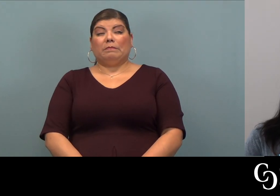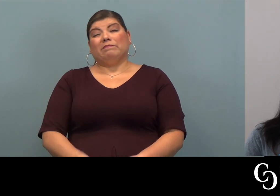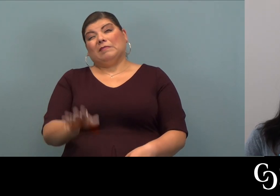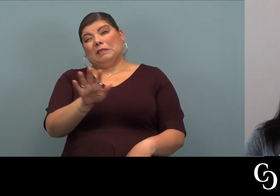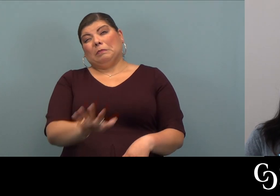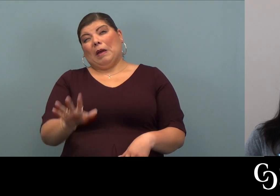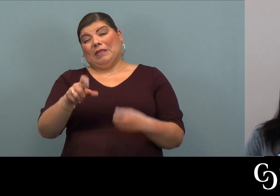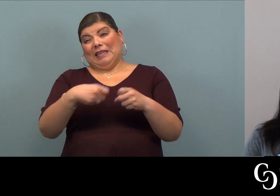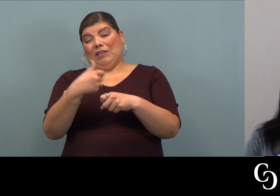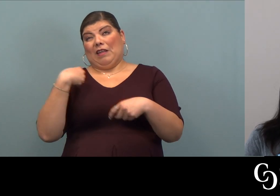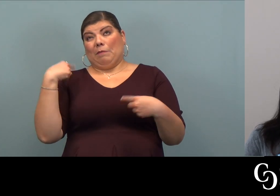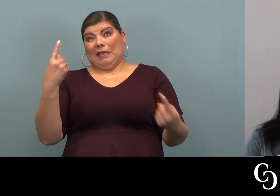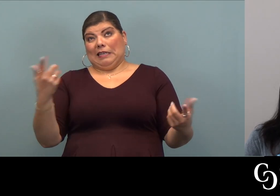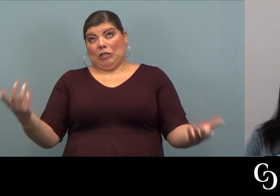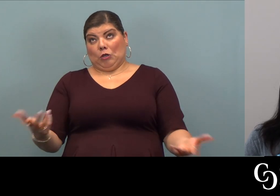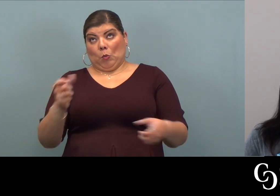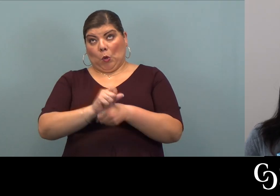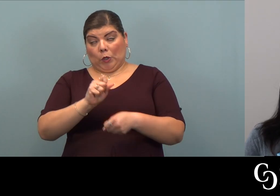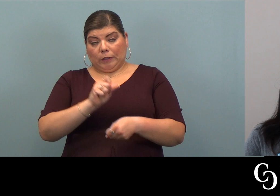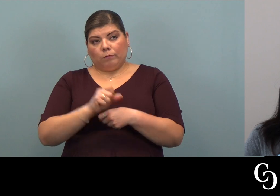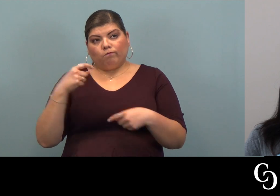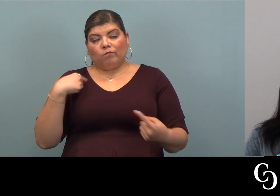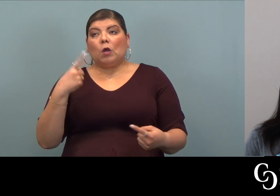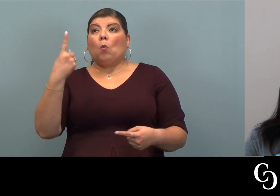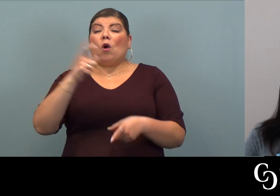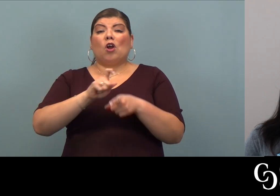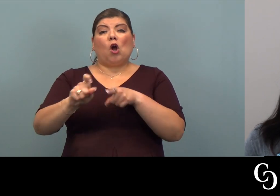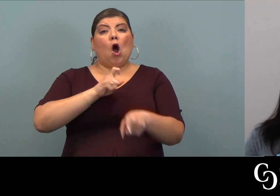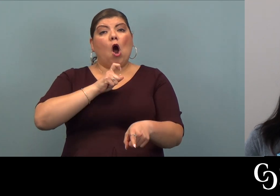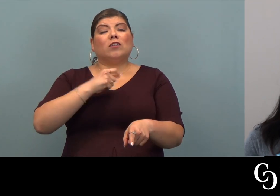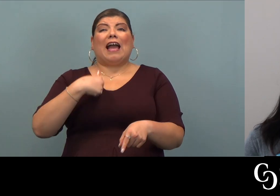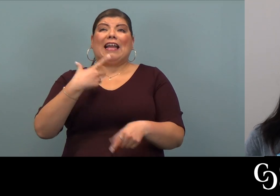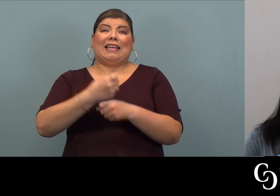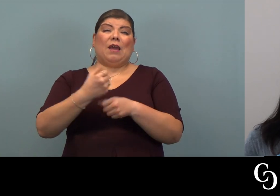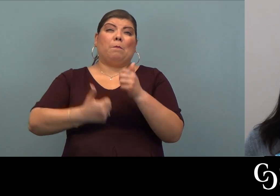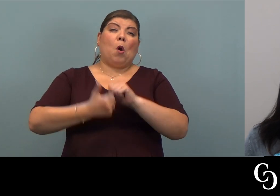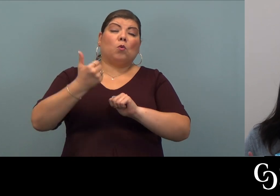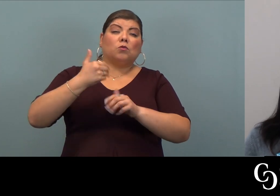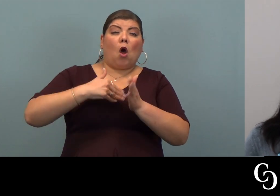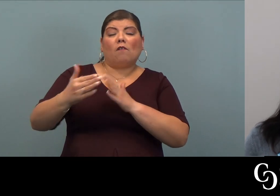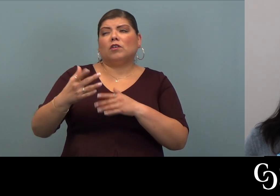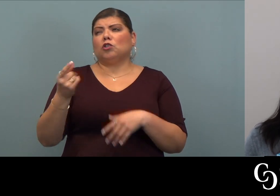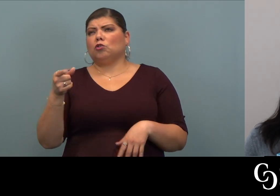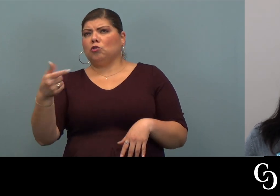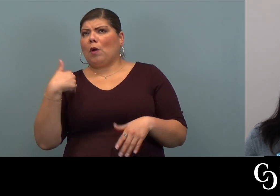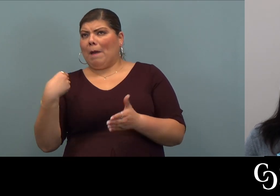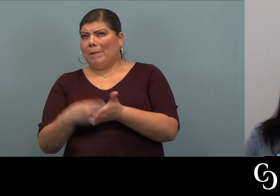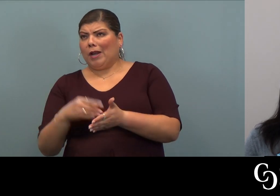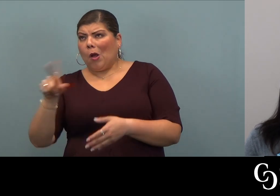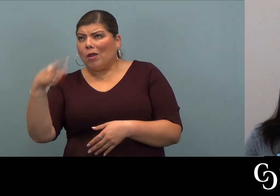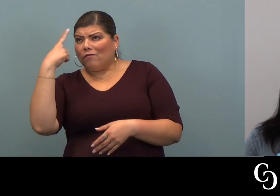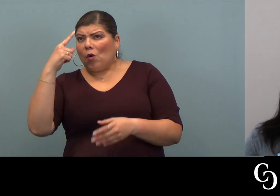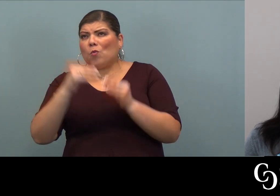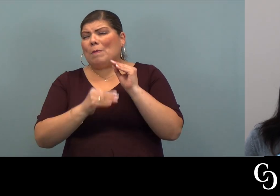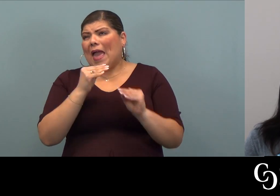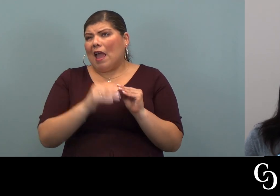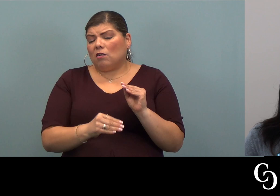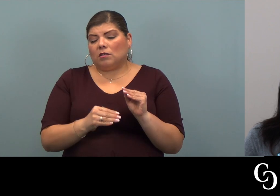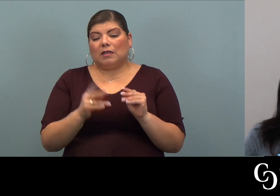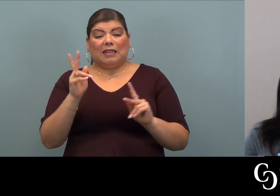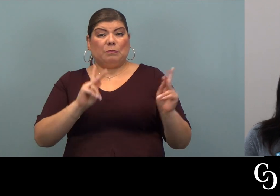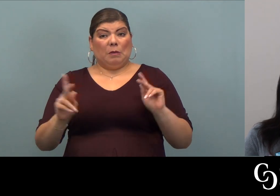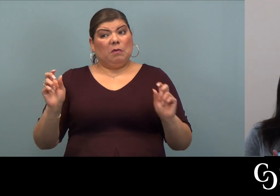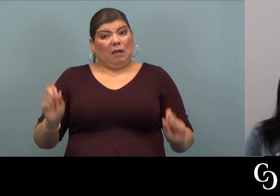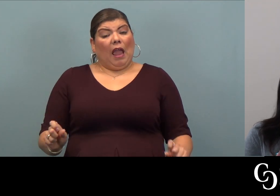In about the year that I've been here, one of the calls I get most often are, do you just have money for repairs?